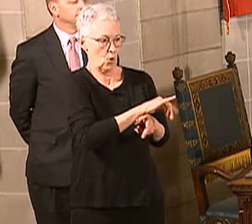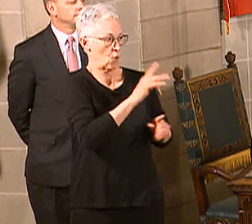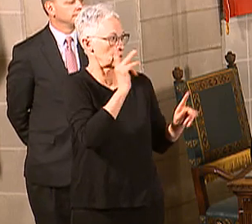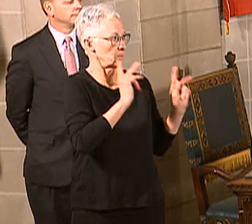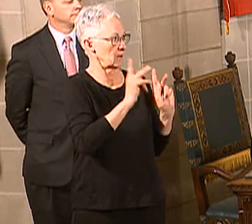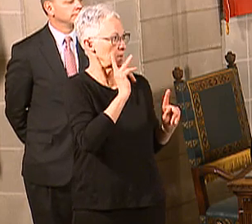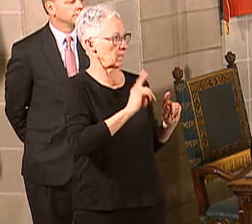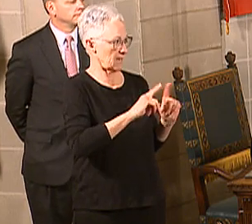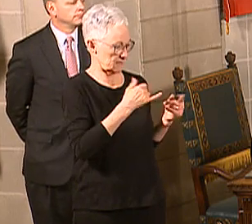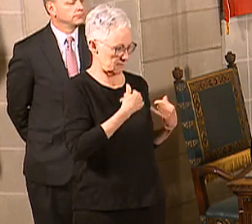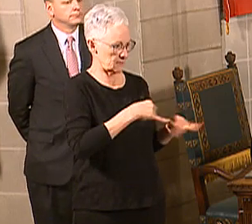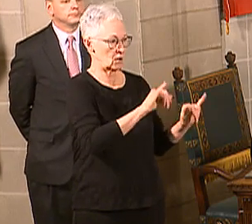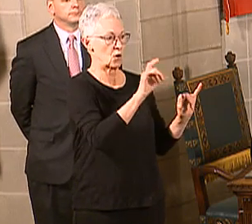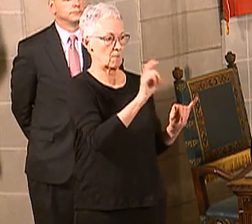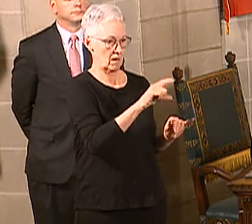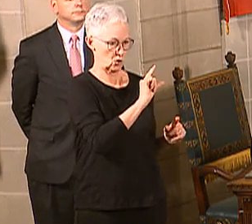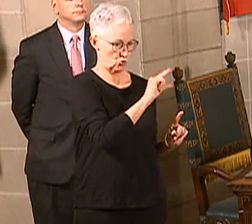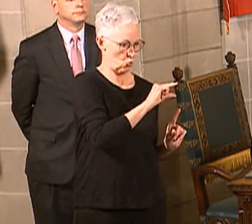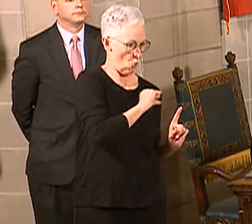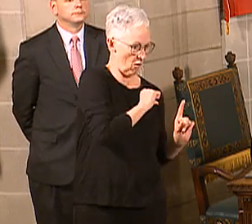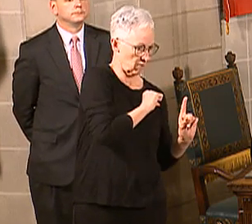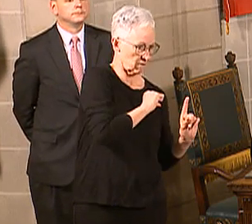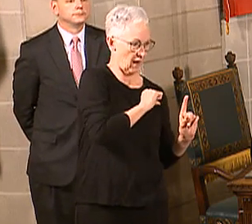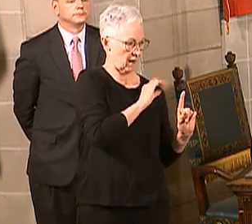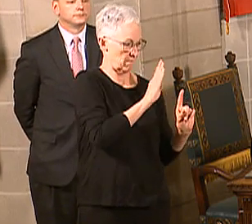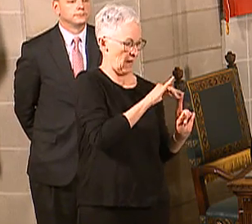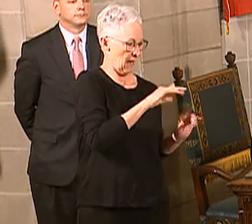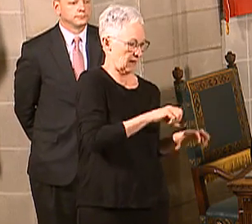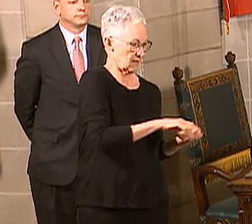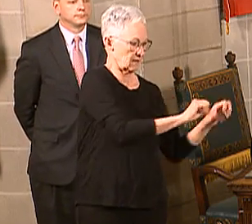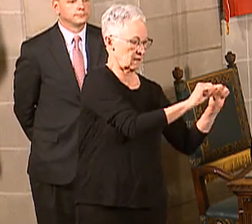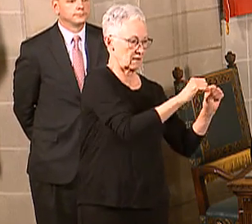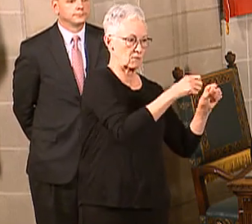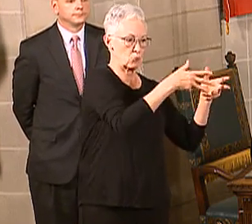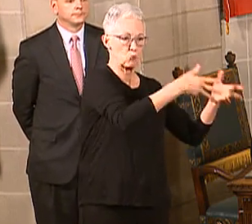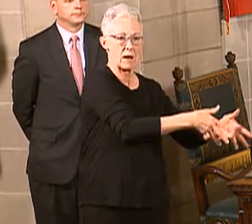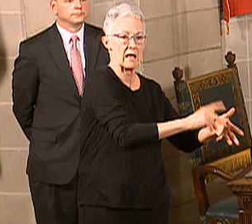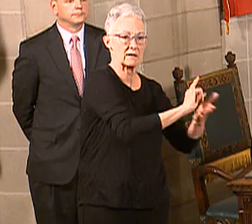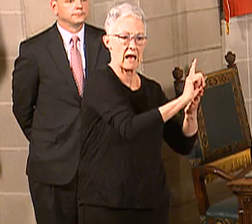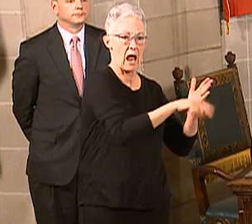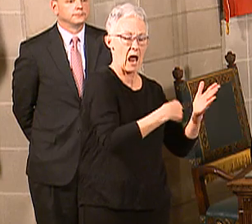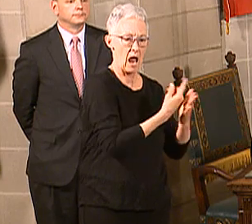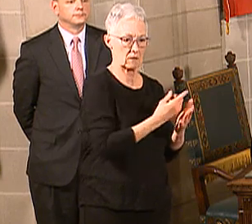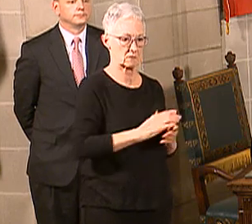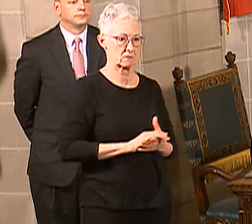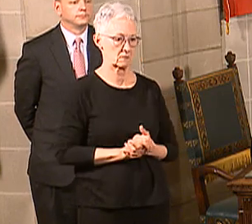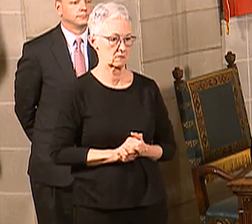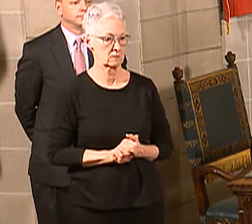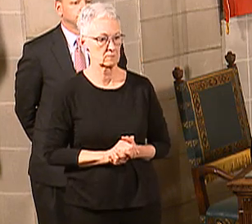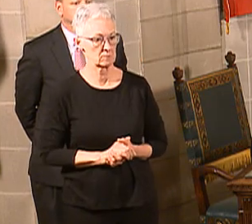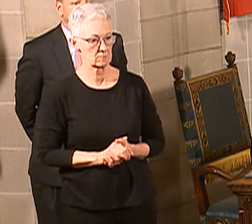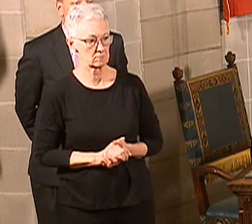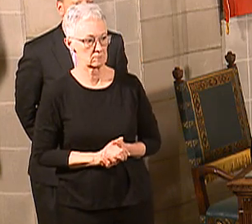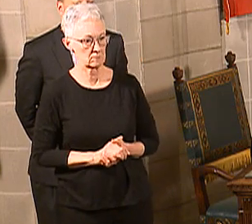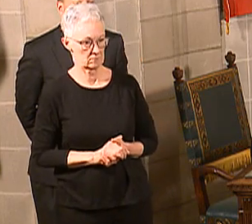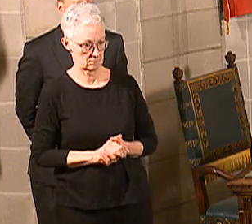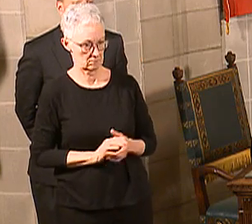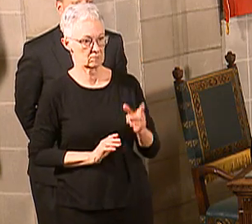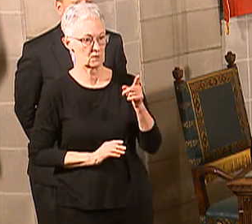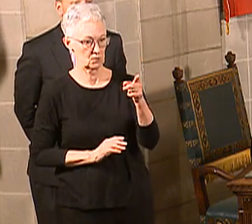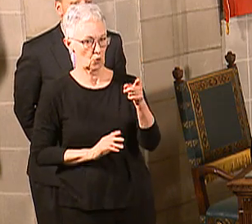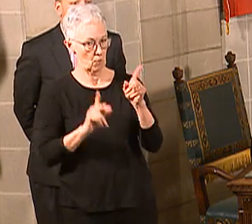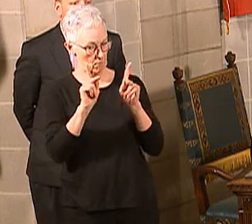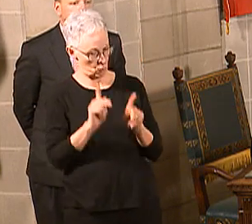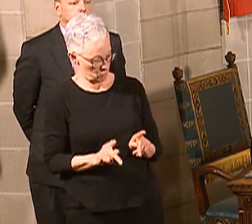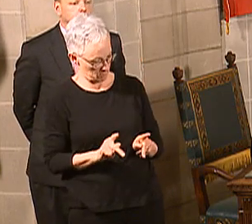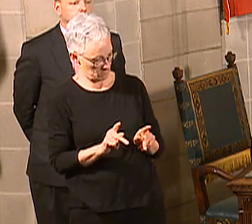but they will have to still qualify to get qualified to be a permanent person. Okay, so a person who did a job now